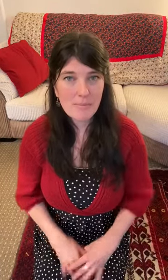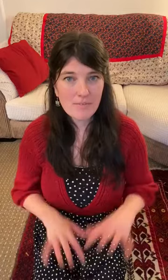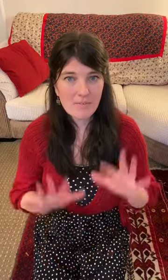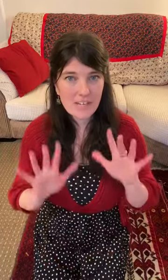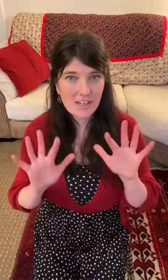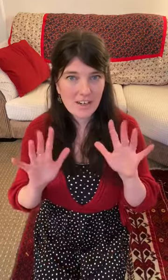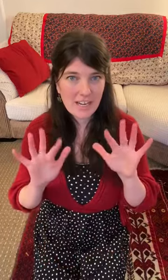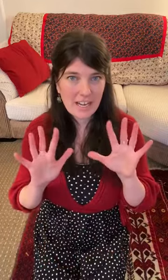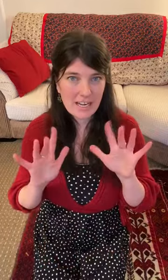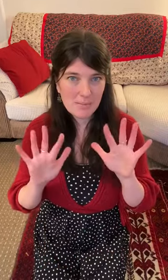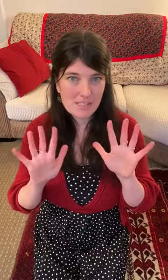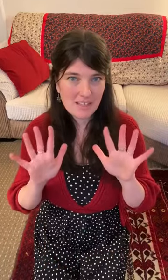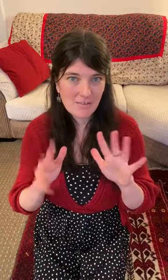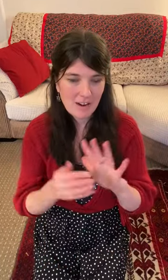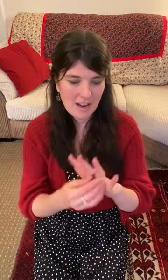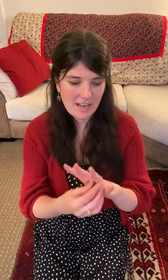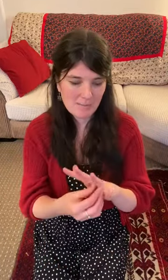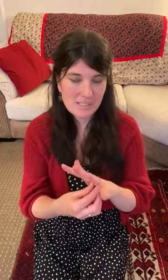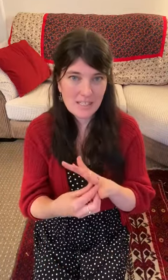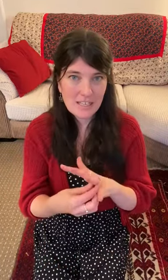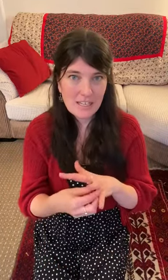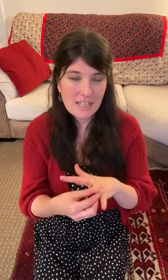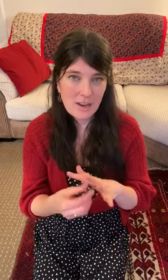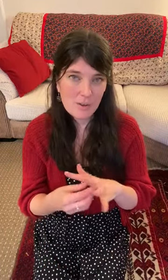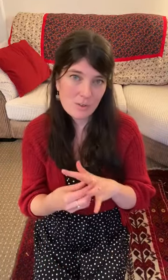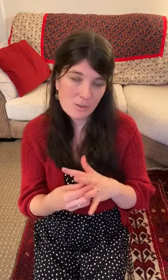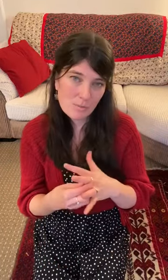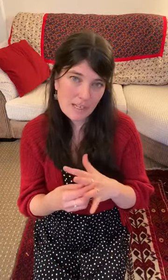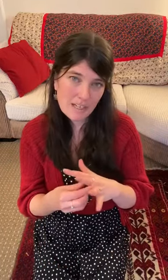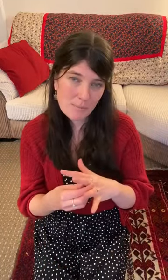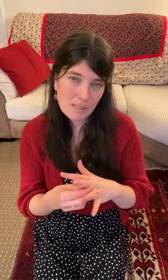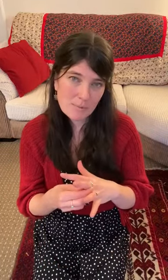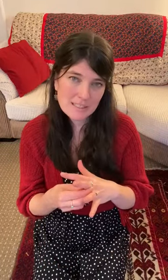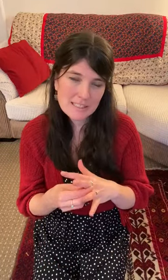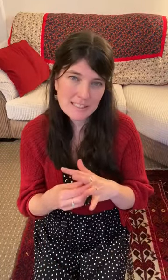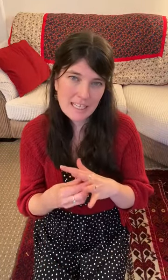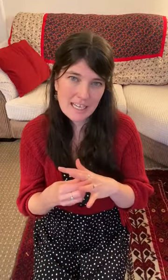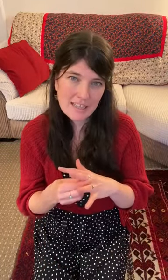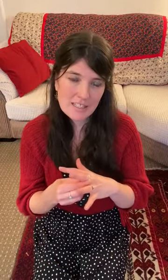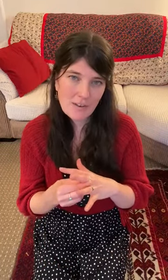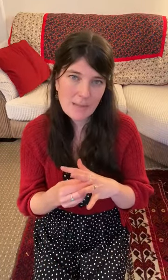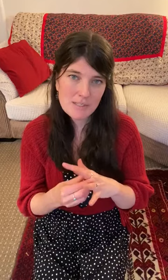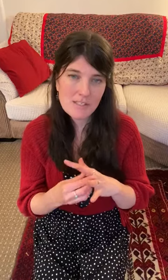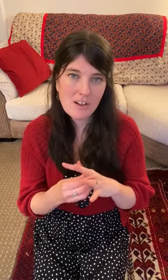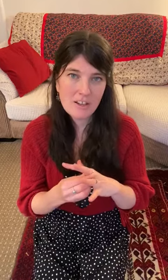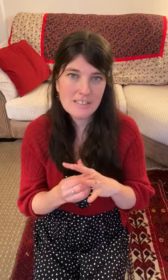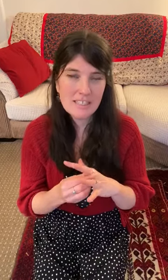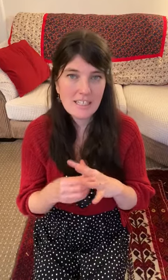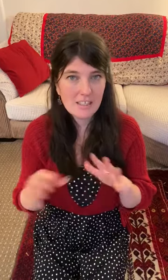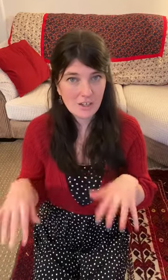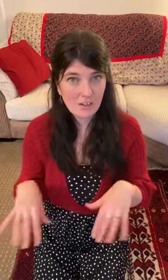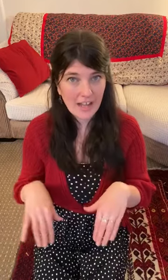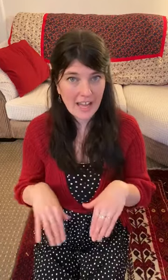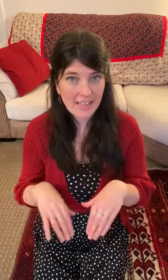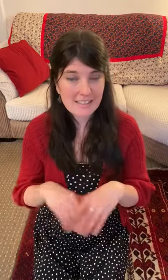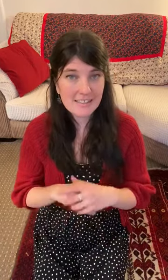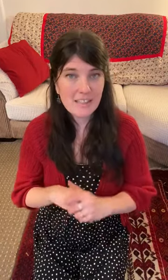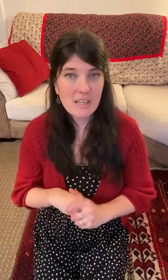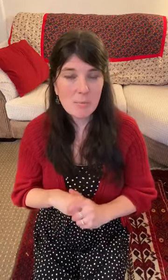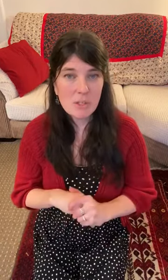finger games and rhymes. Now you might not be able to say these rhymes and songs in your class but